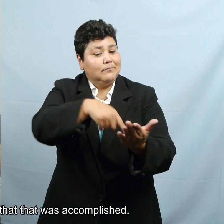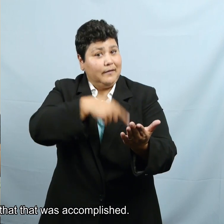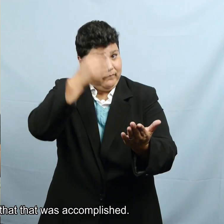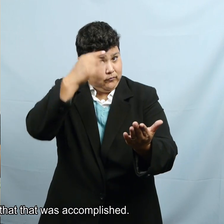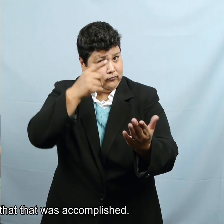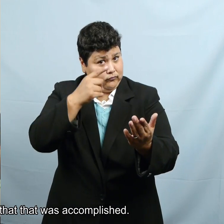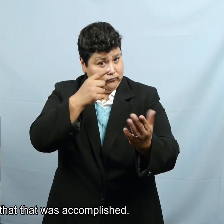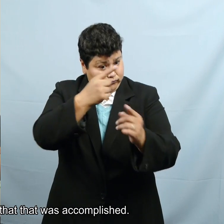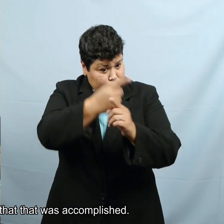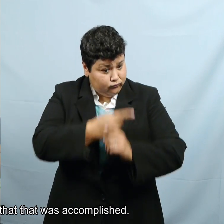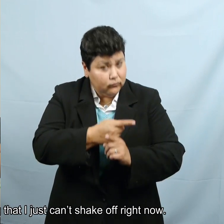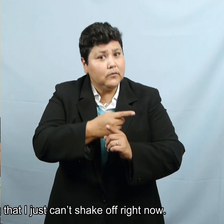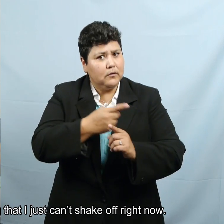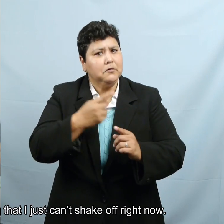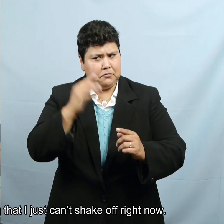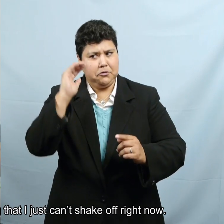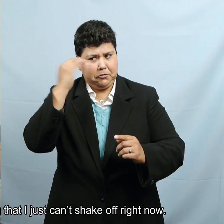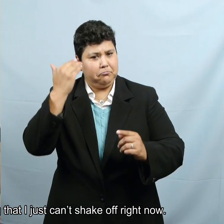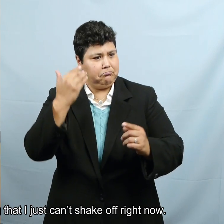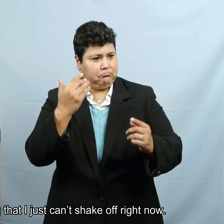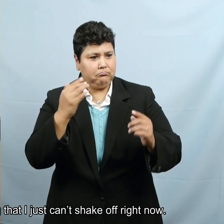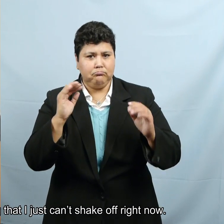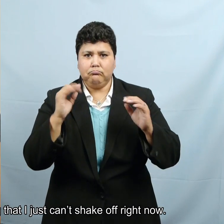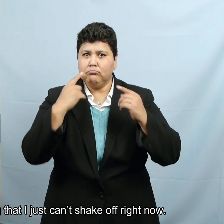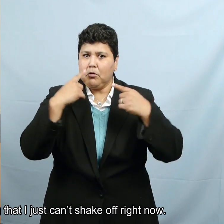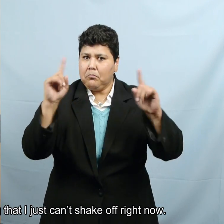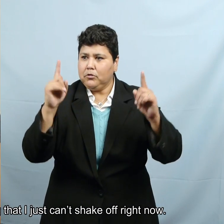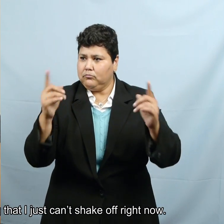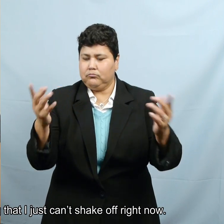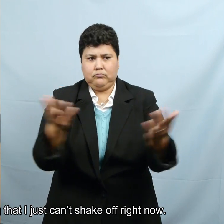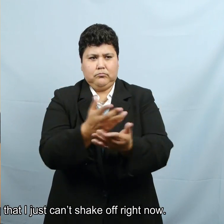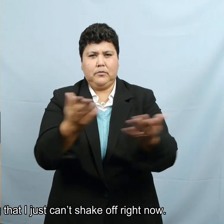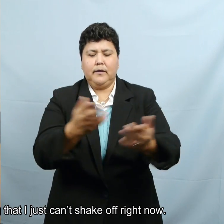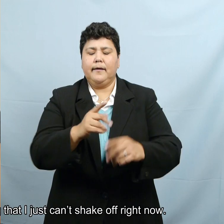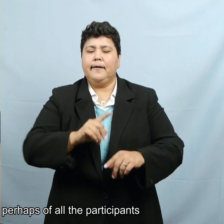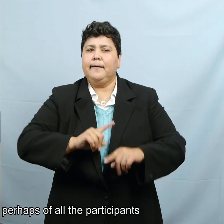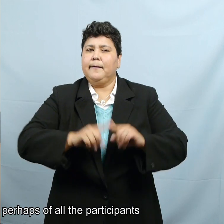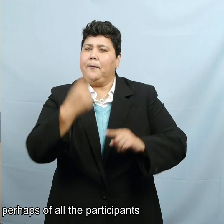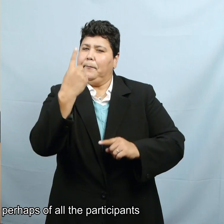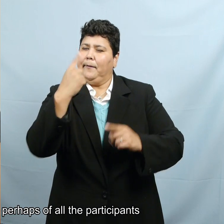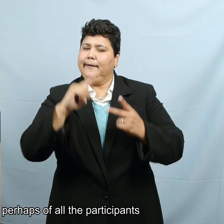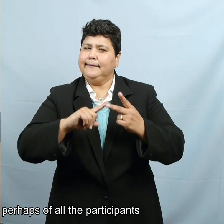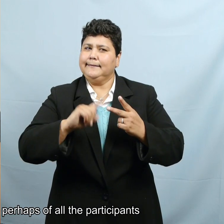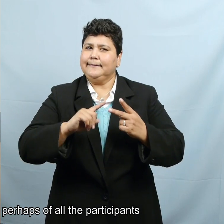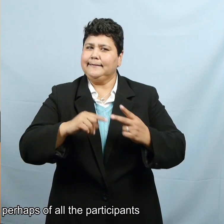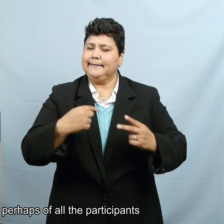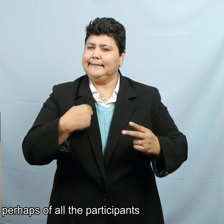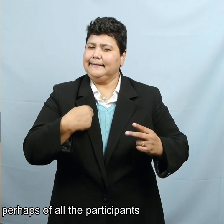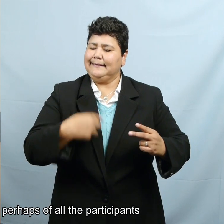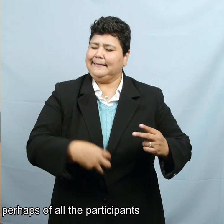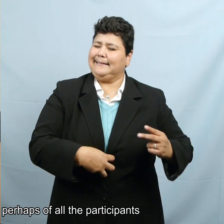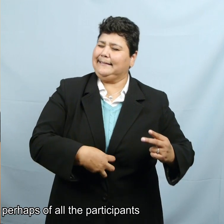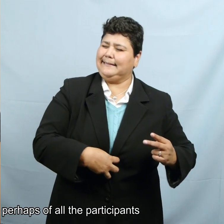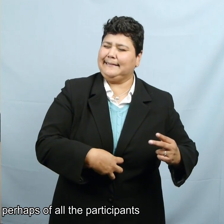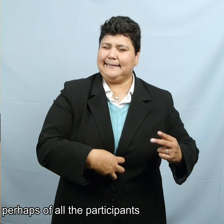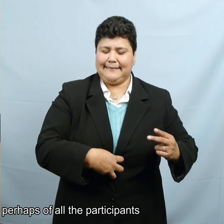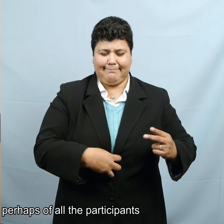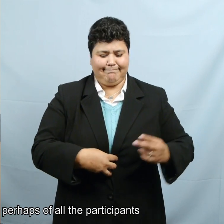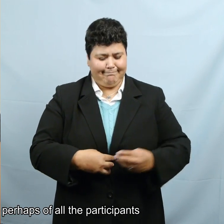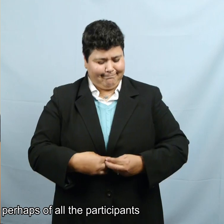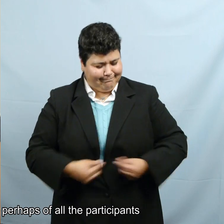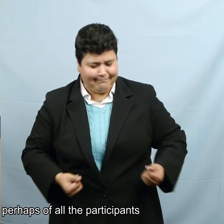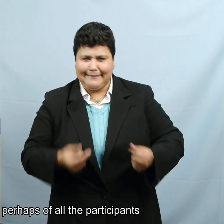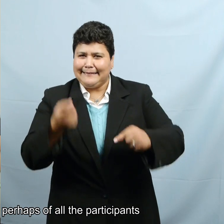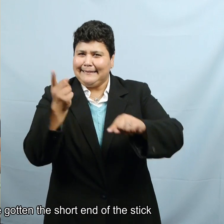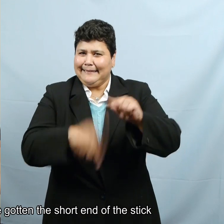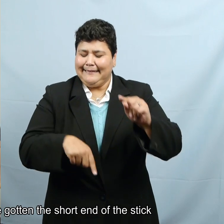think that that was accomplished. There's something that I just can't shake off right now. I still feel that perhaps